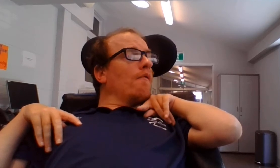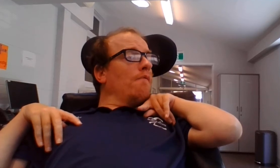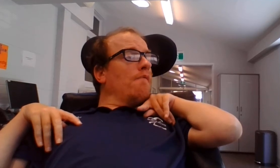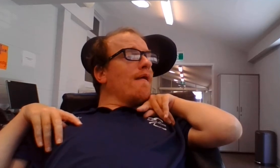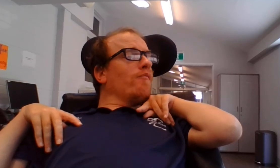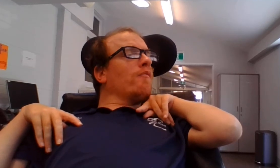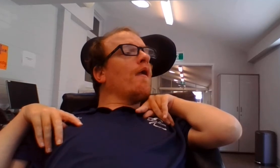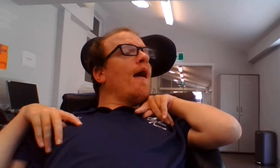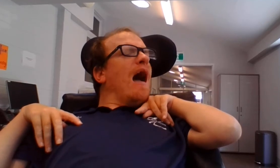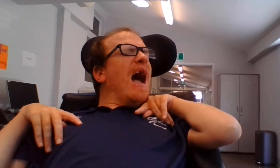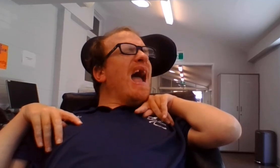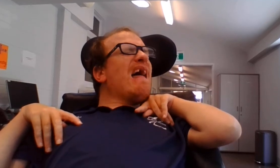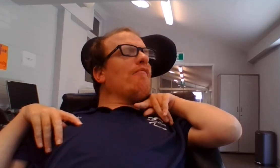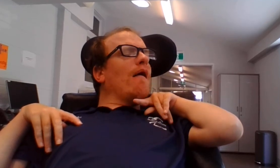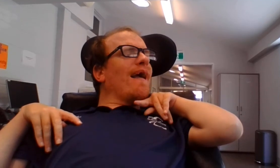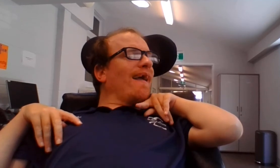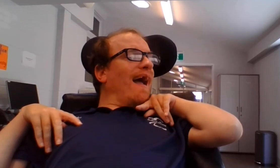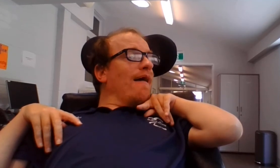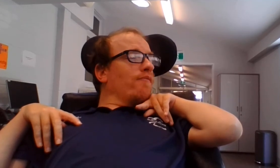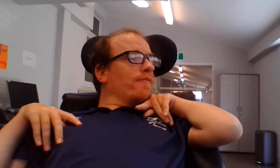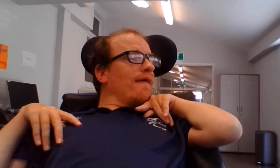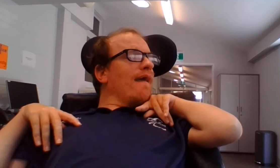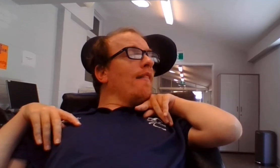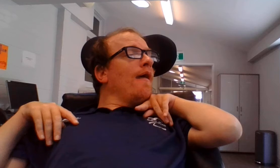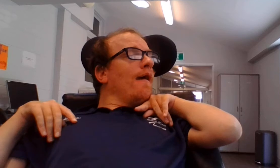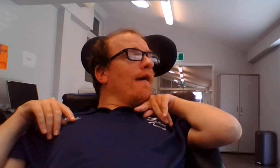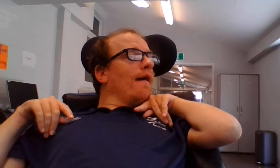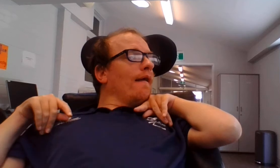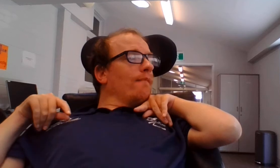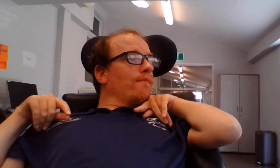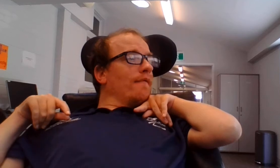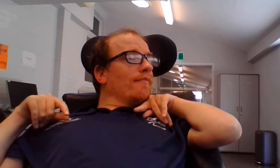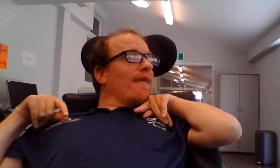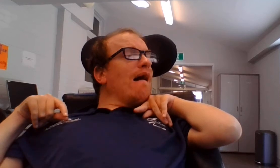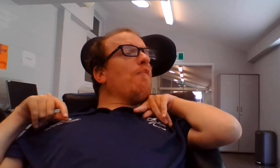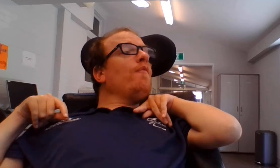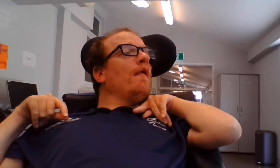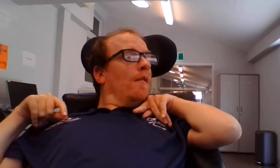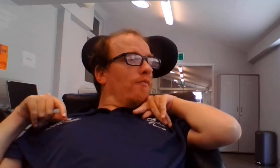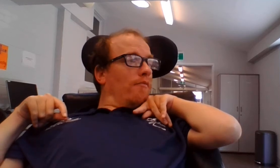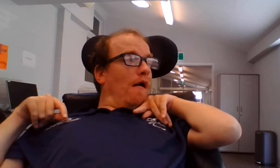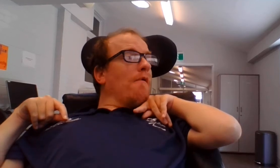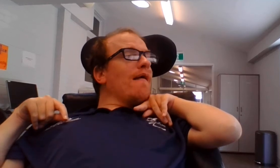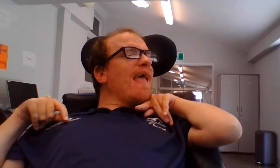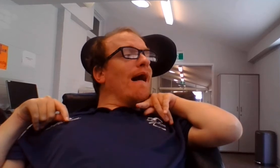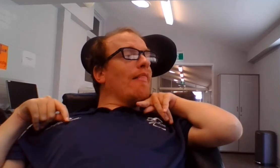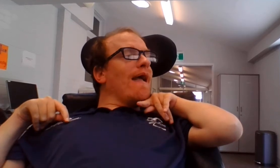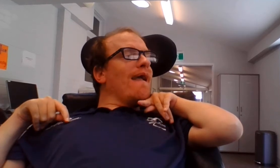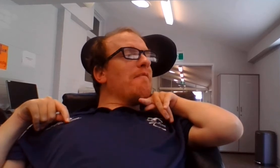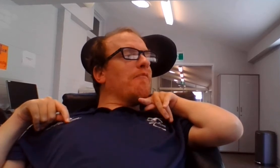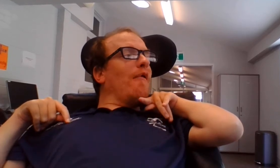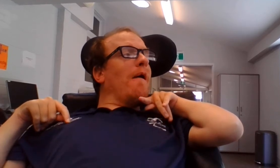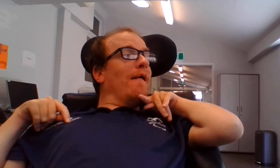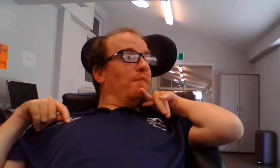the risk, and like Cass said, if in doubt, throw it out. It rhymes.